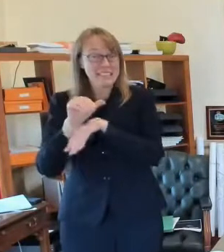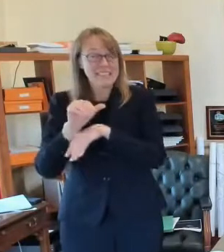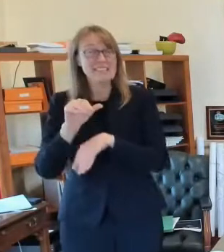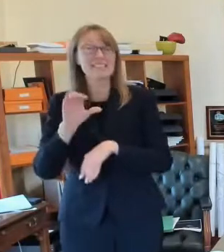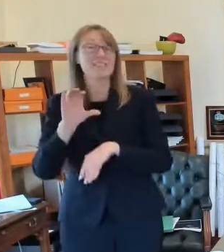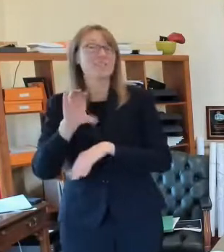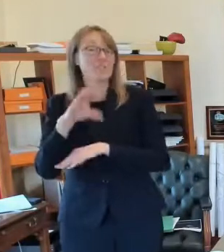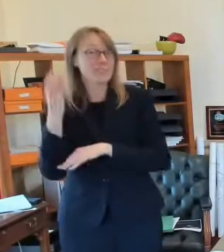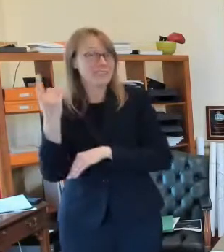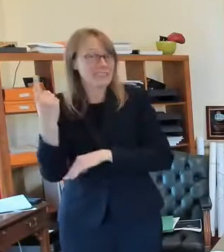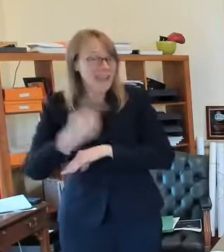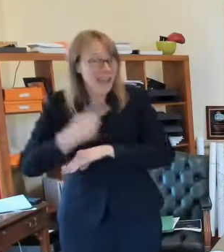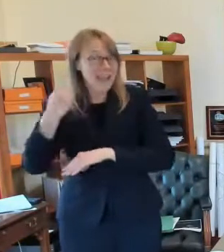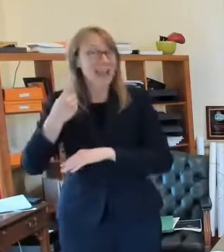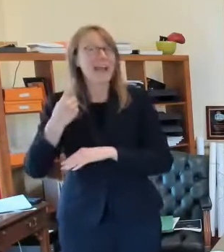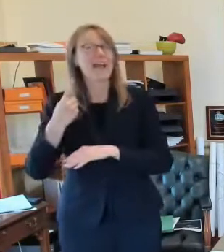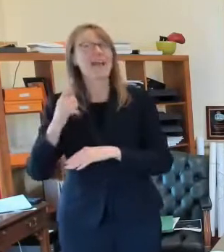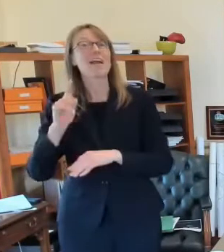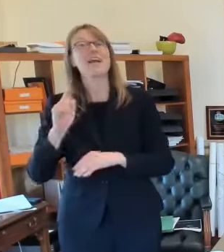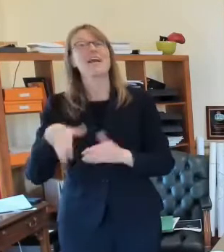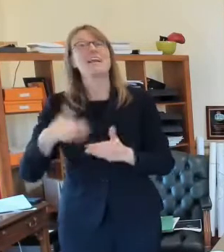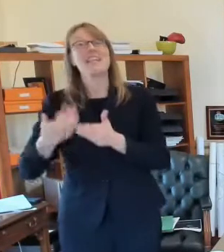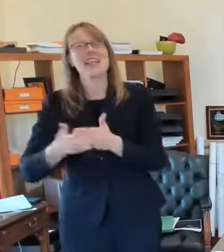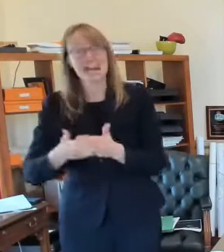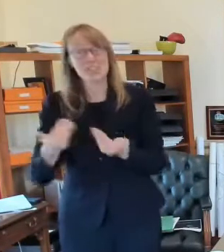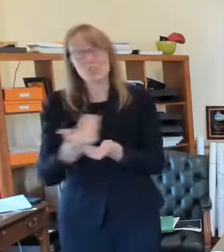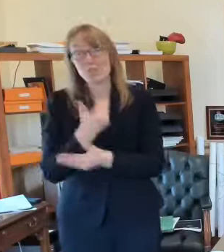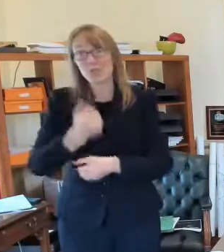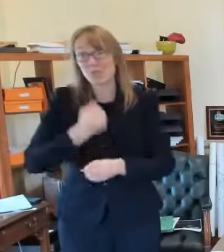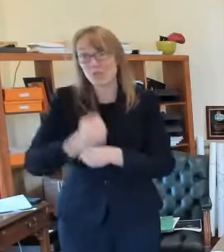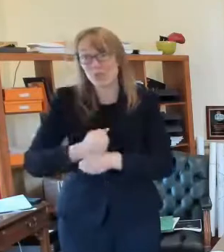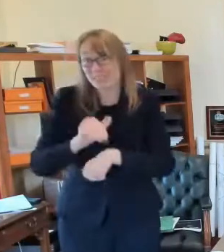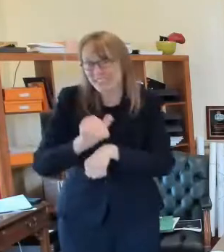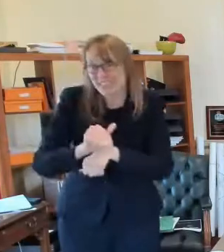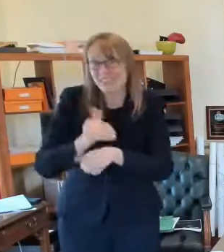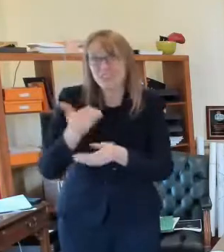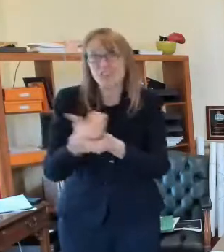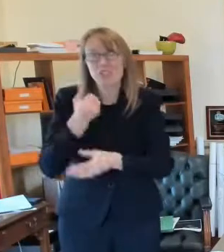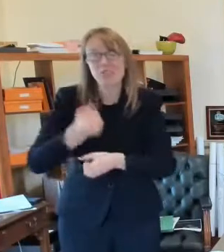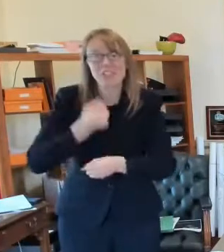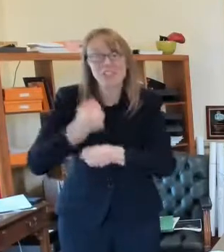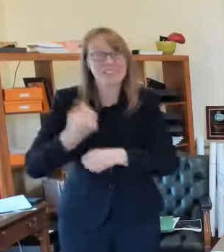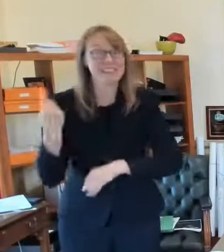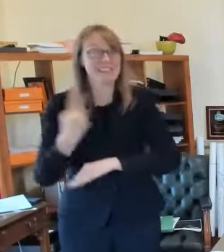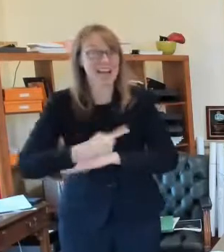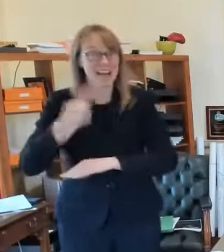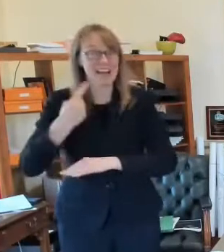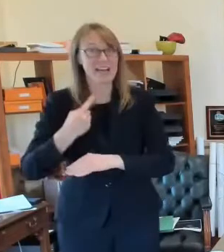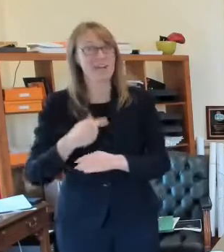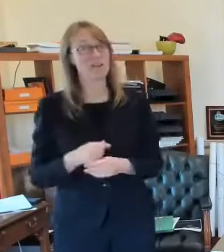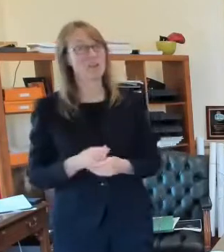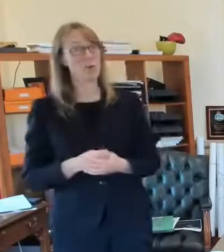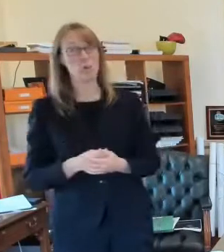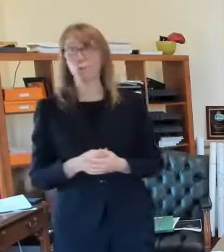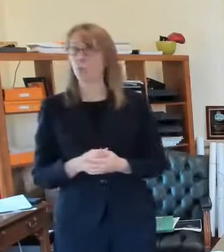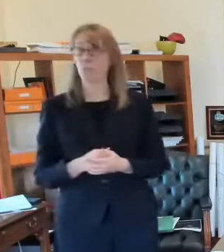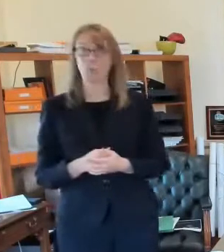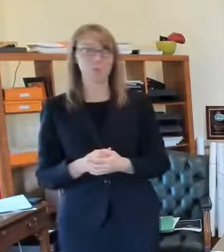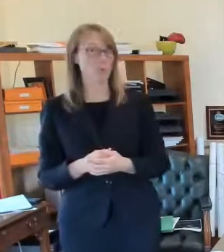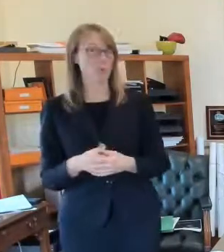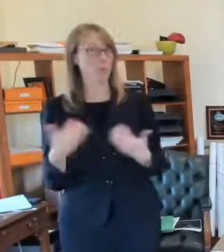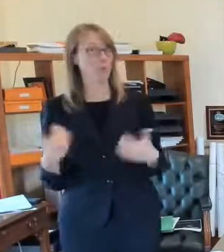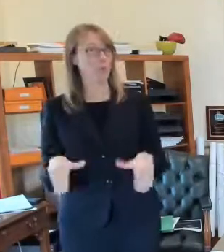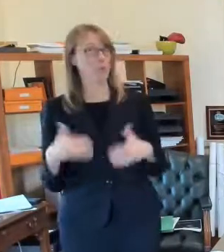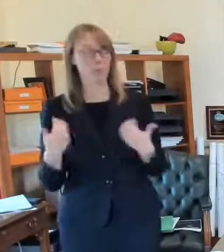year's day and it's it's going to take uh a lot of personal discipline to uh change